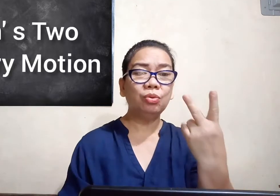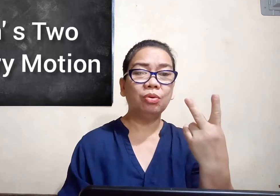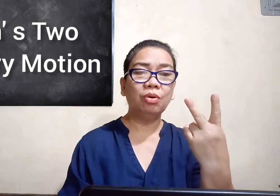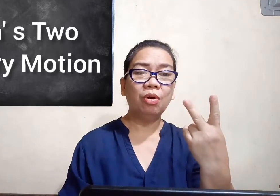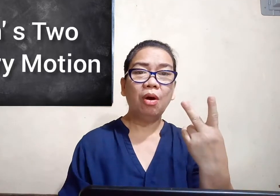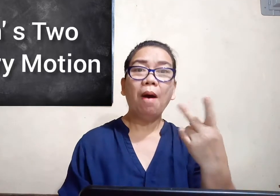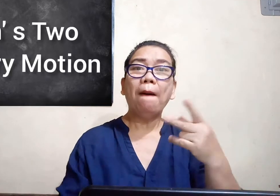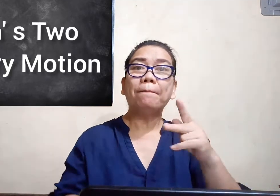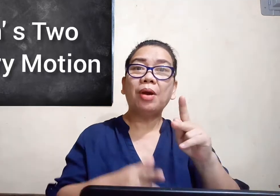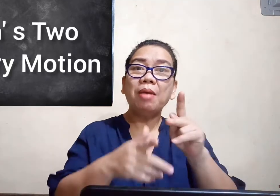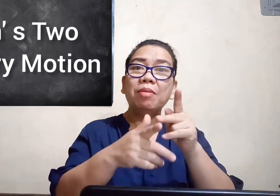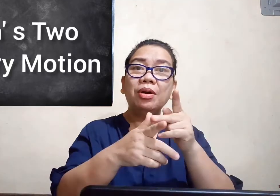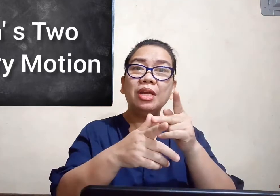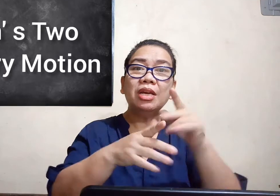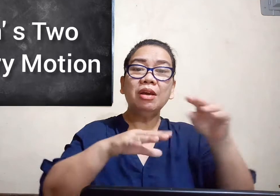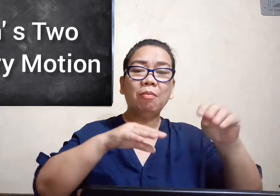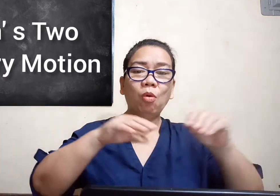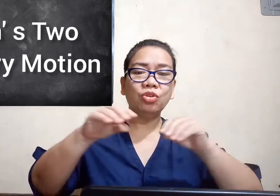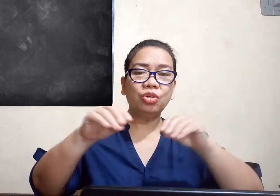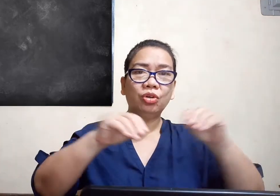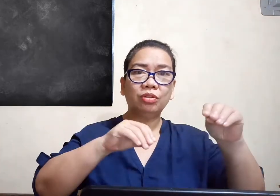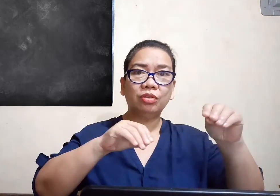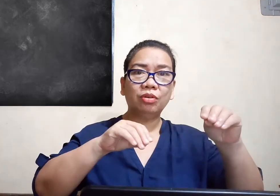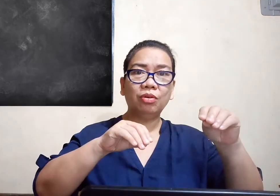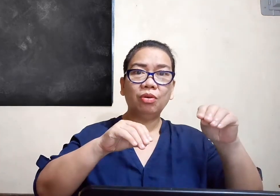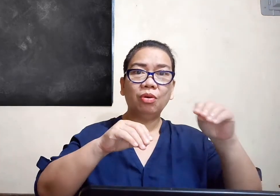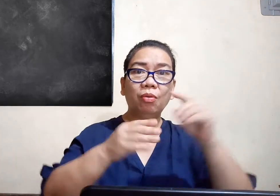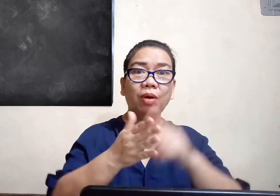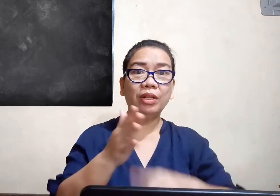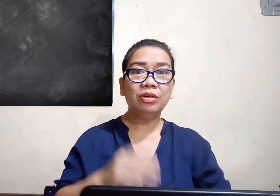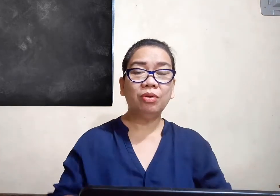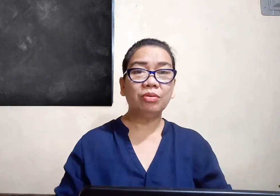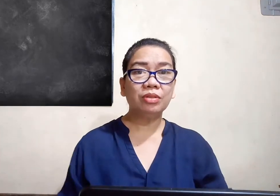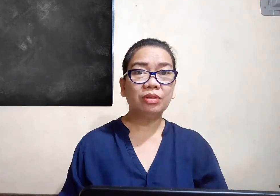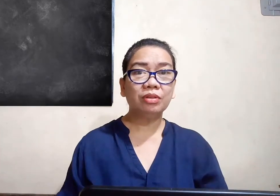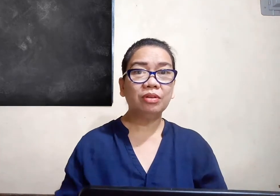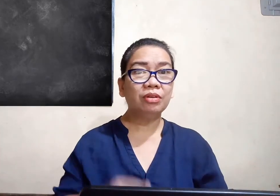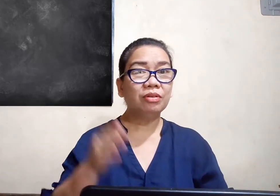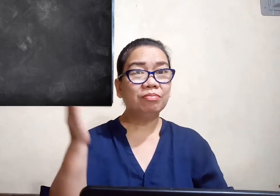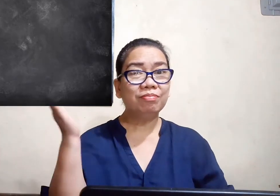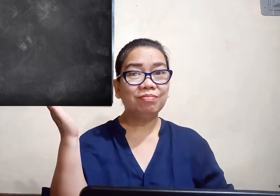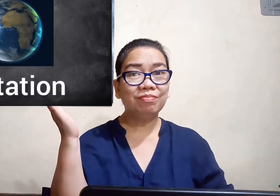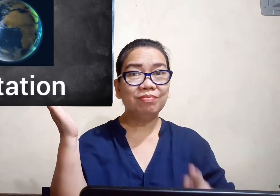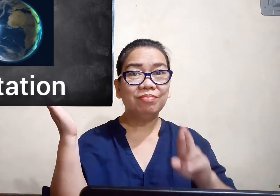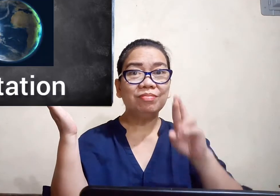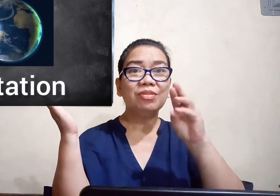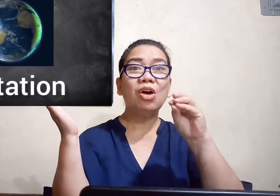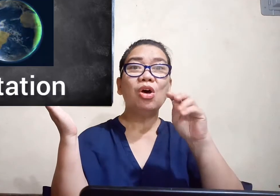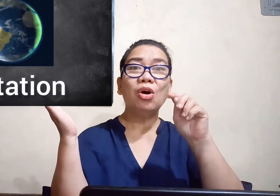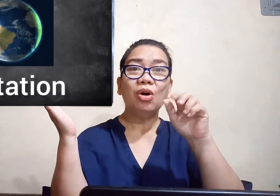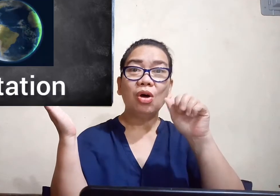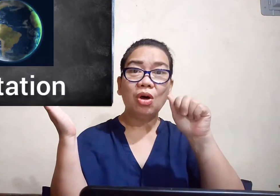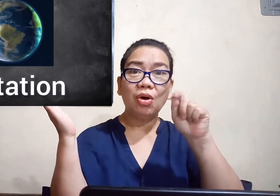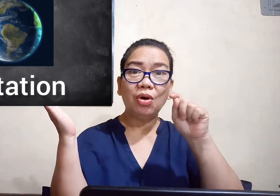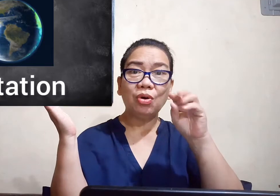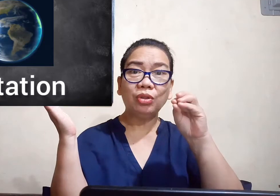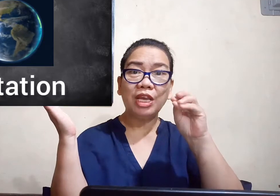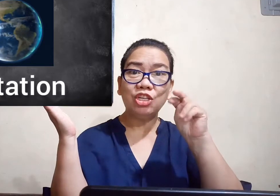primary motions what are those rotation